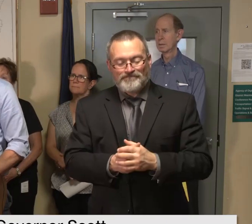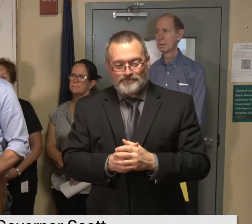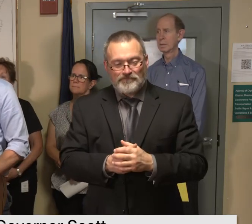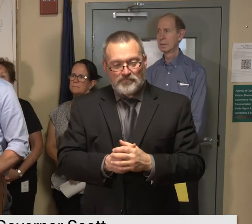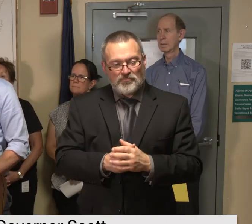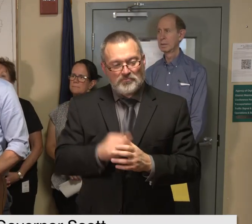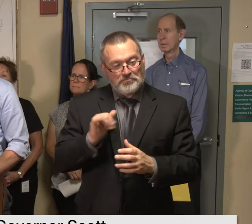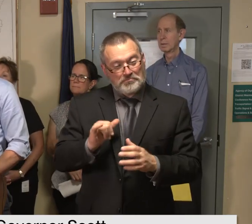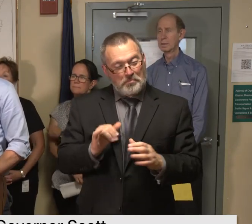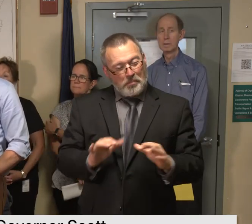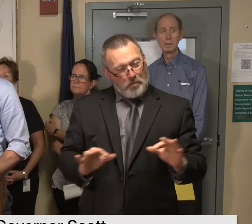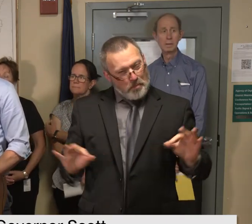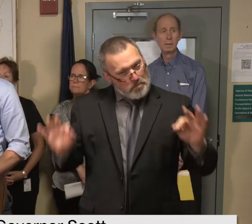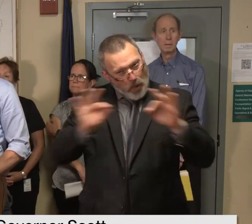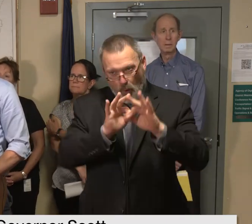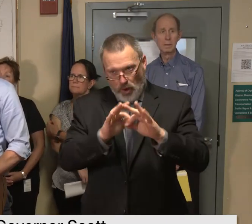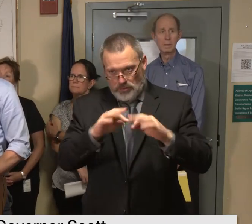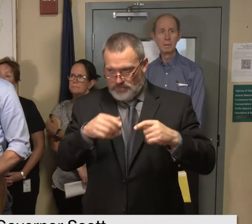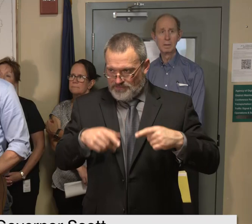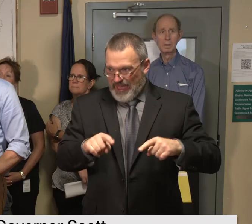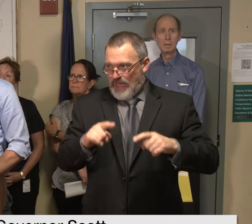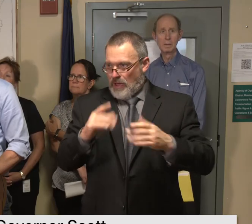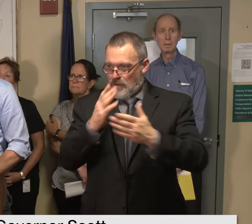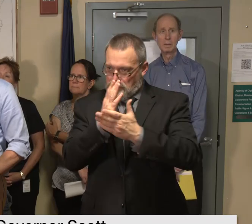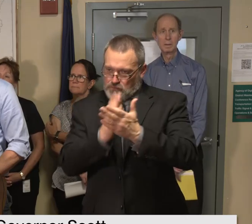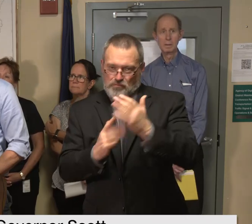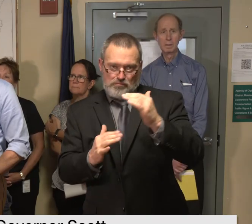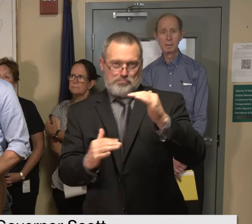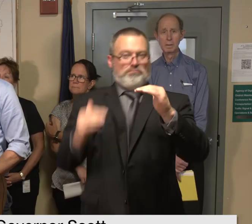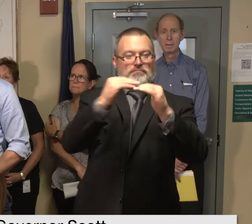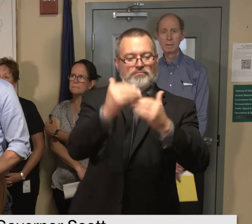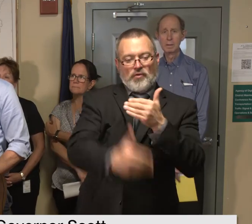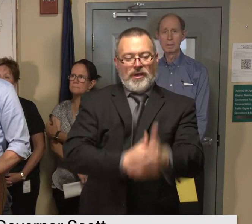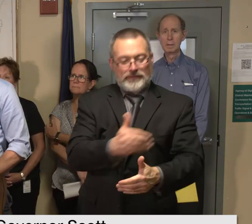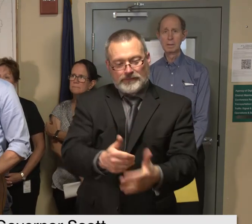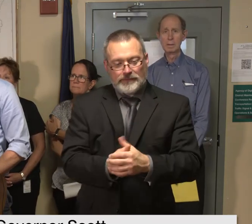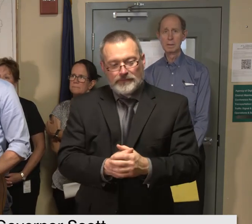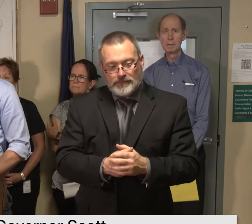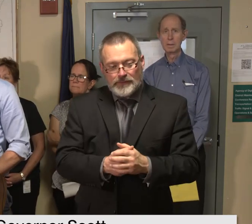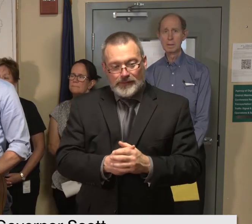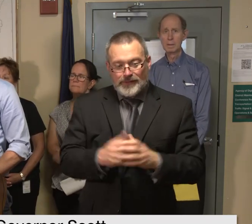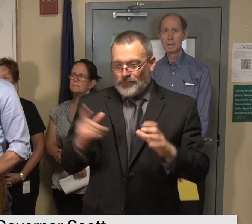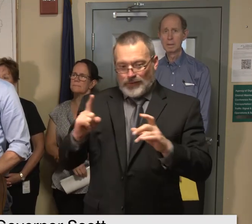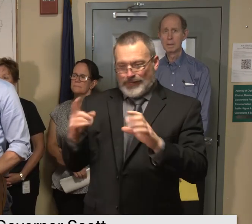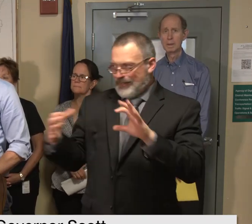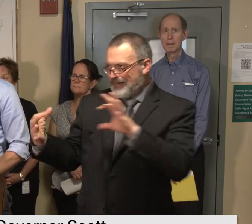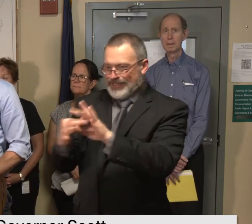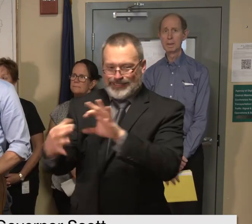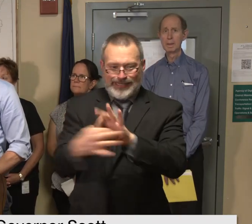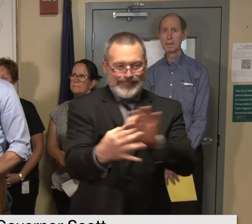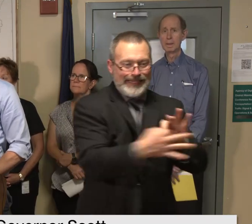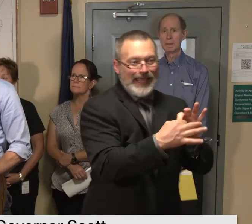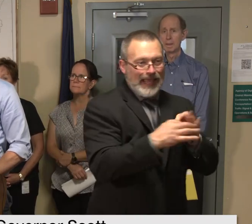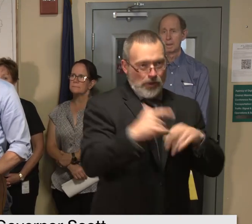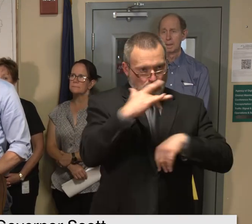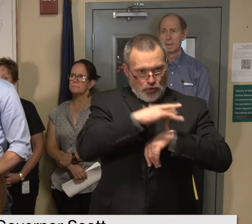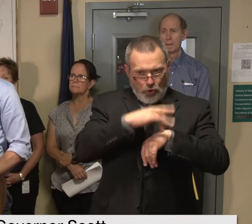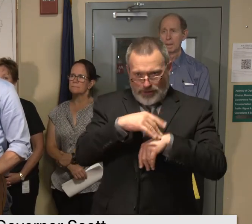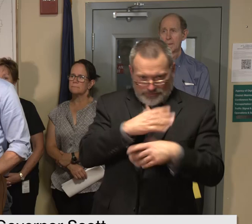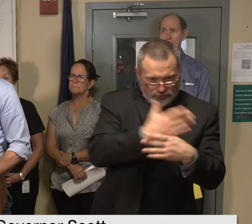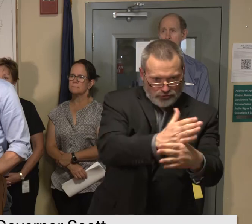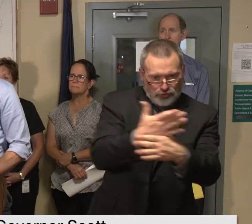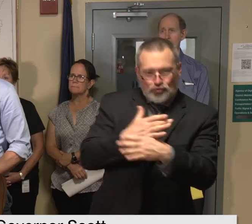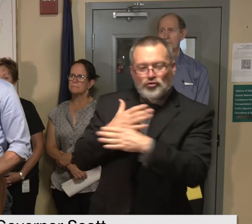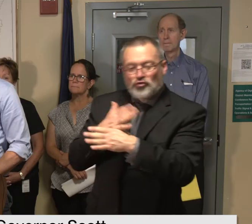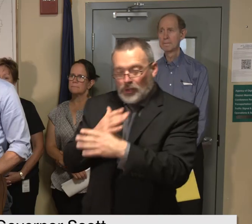phrase phase to really help and connect individuals who've been harmed with and and whose homes and